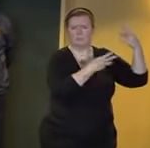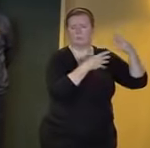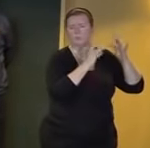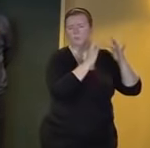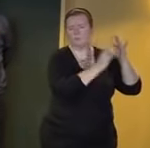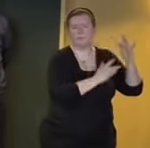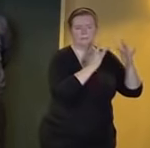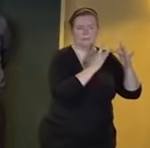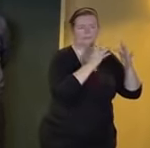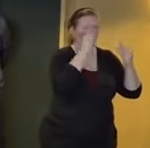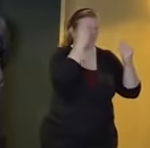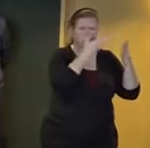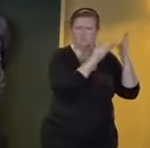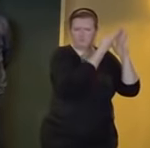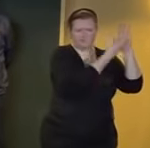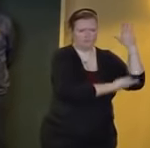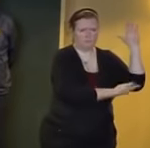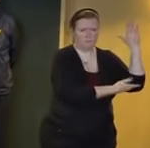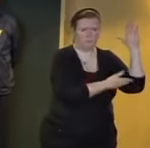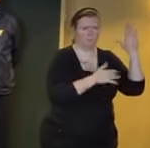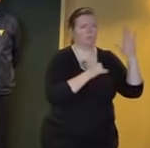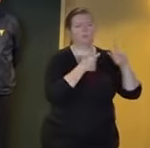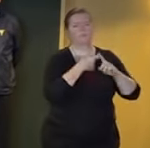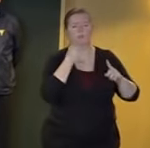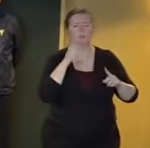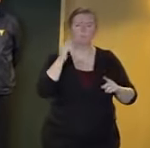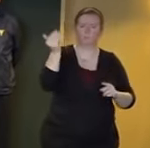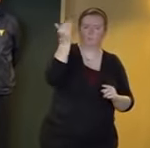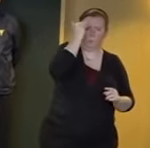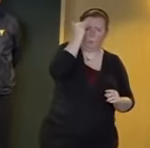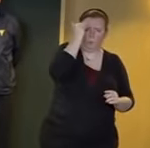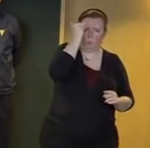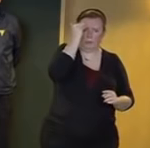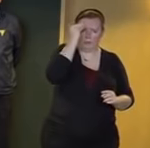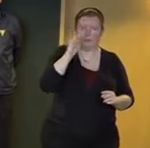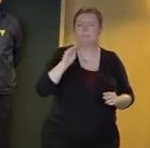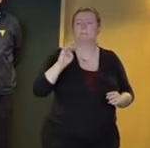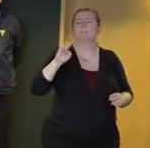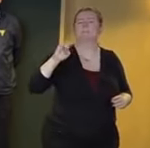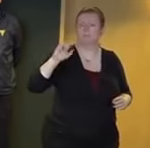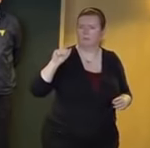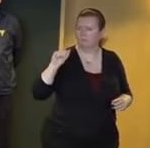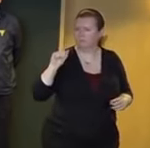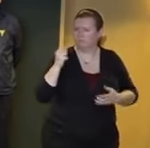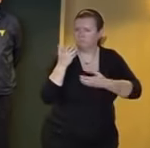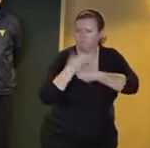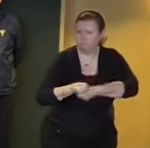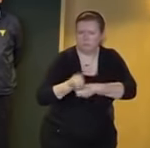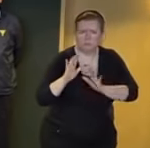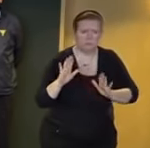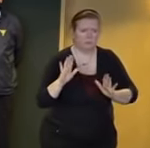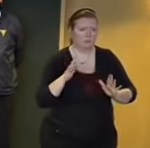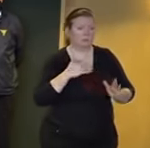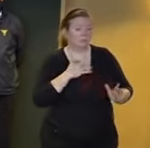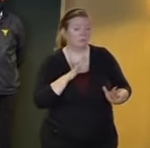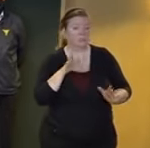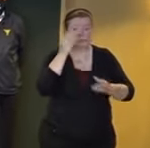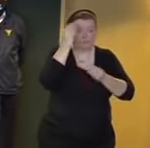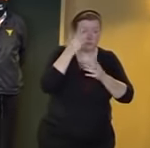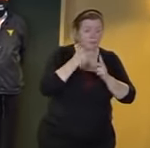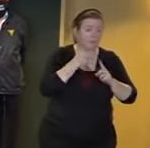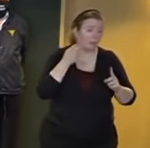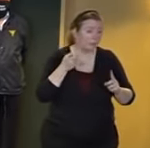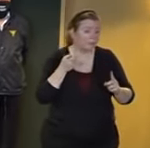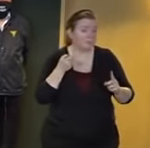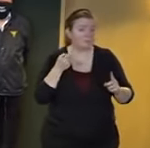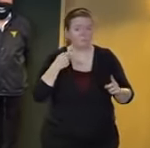from reputable media because they're getting the information directly as from events just like this press conference the